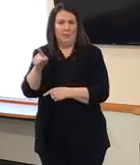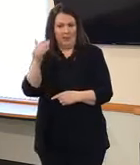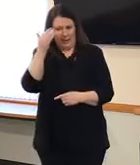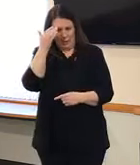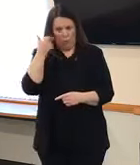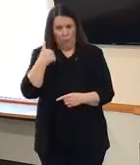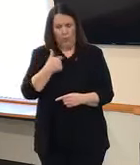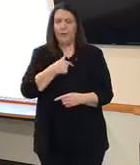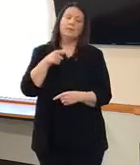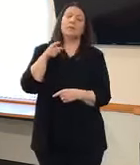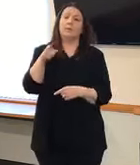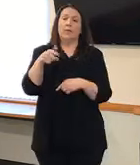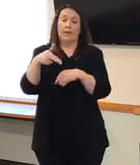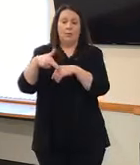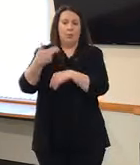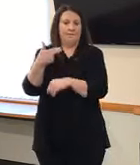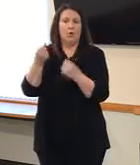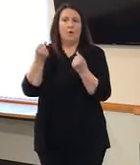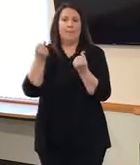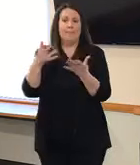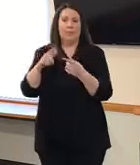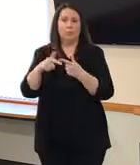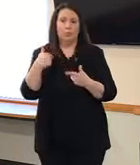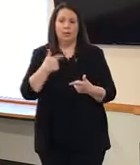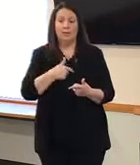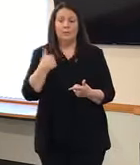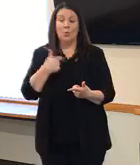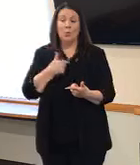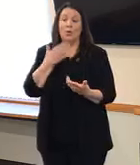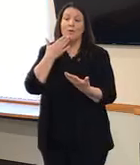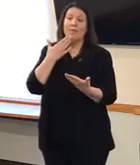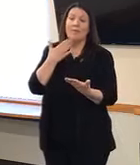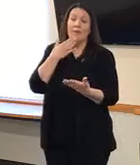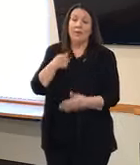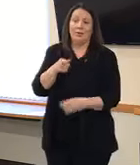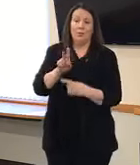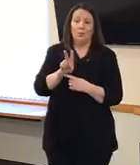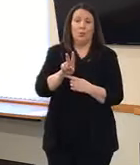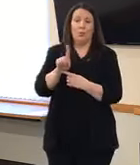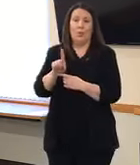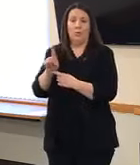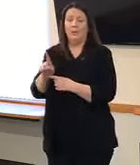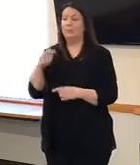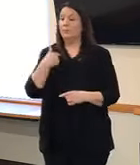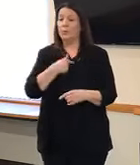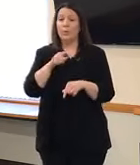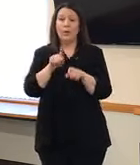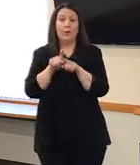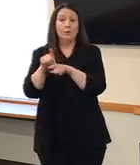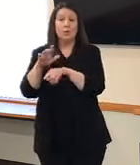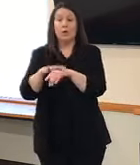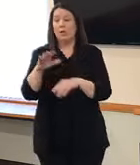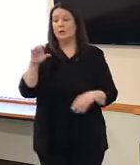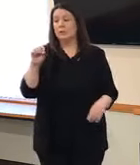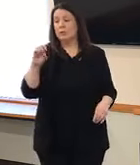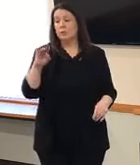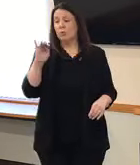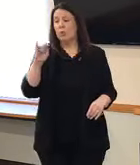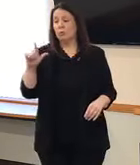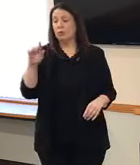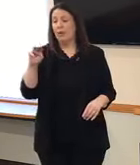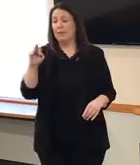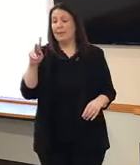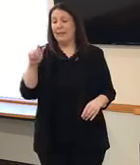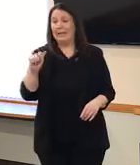refer a lot of people to us, and we appreciate that. We're also out on social media, Facebook and